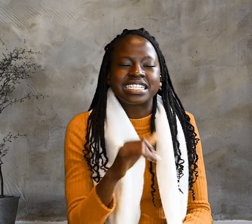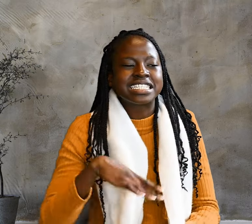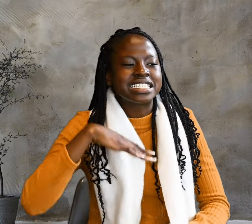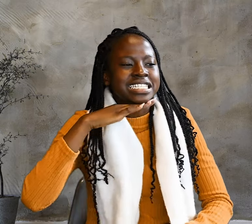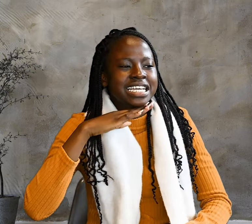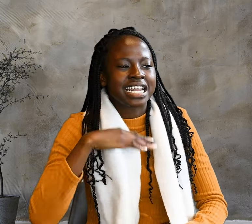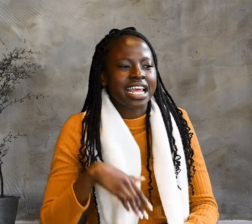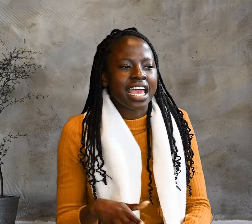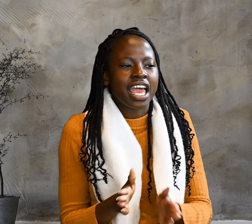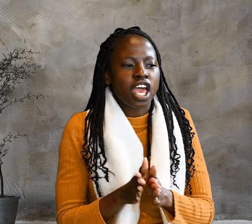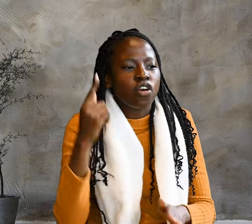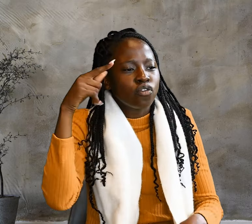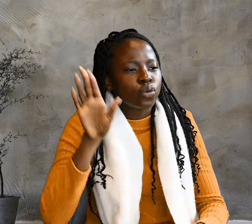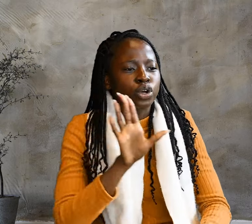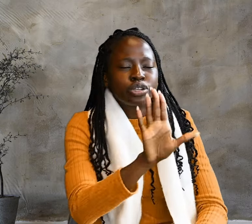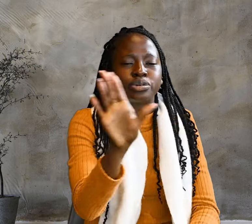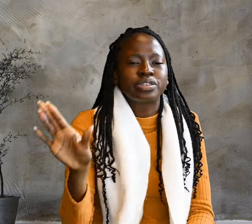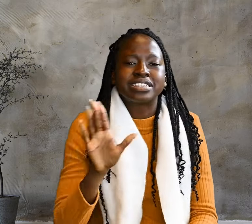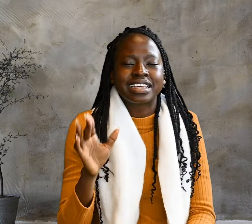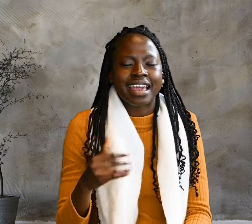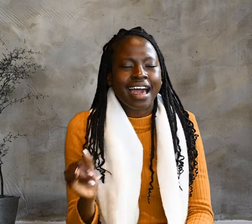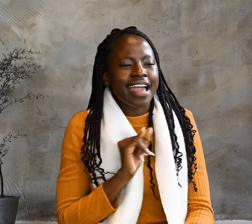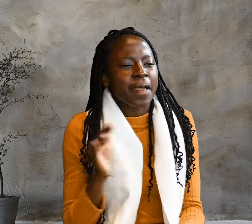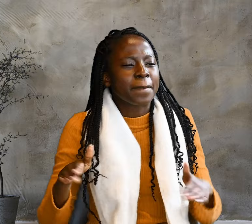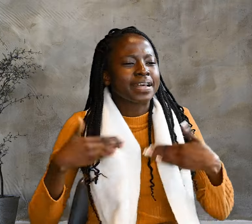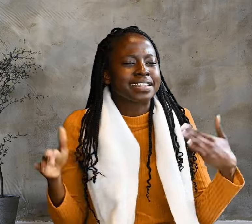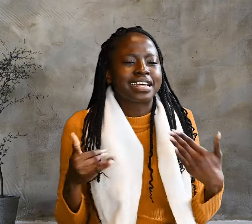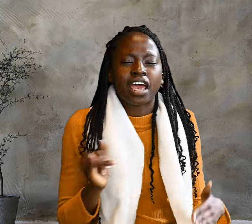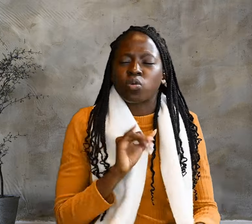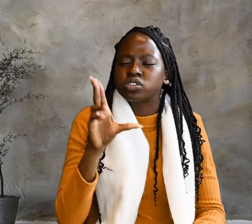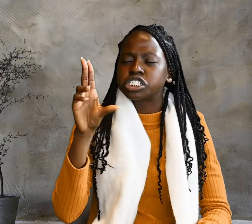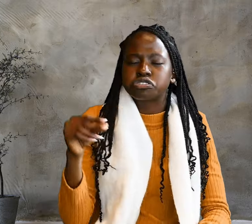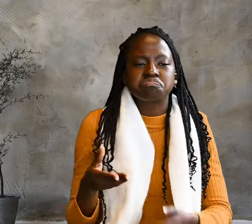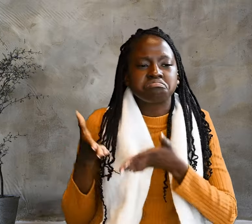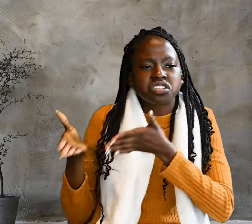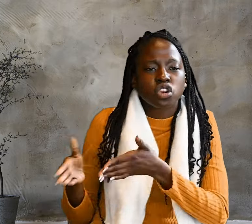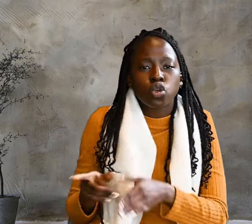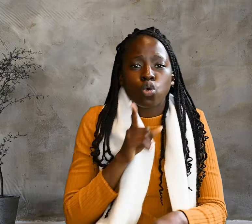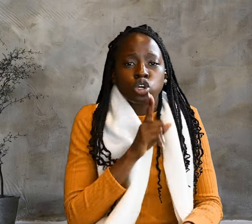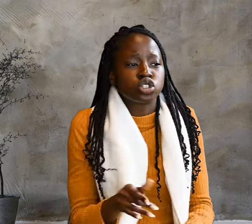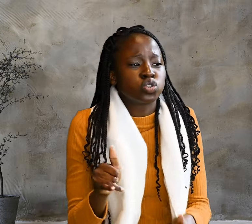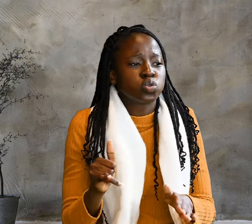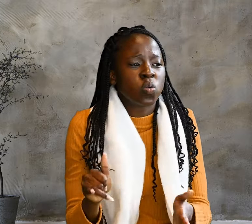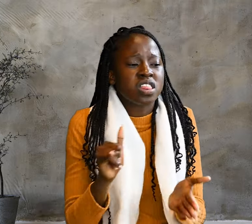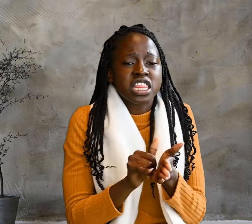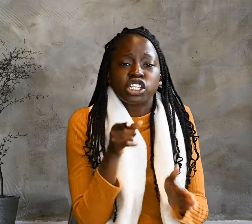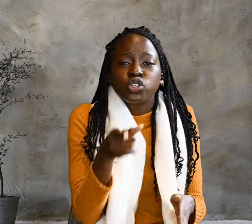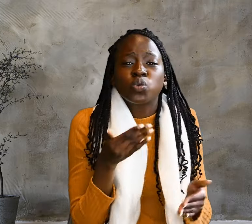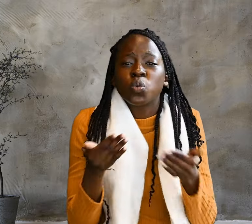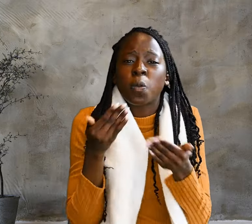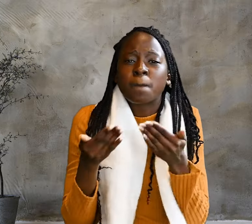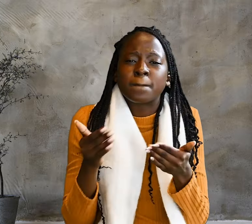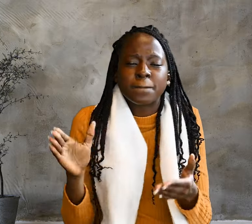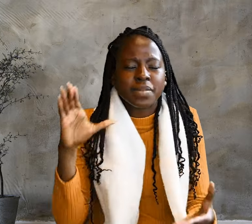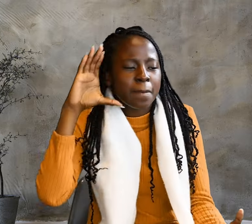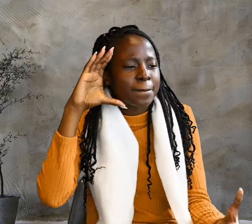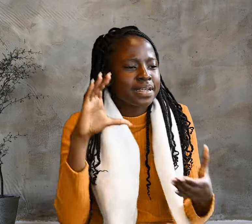And for your sake, I am glad I was not there, so that you may believe. But let us go to him.